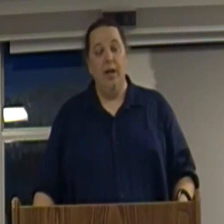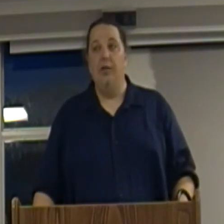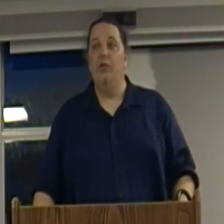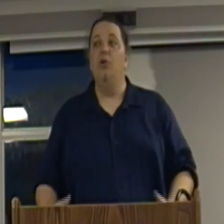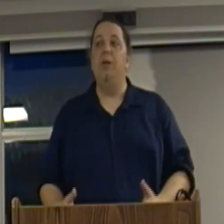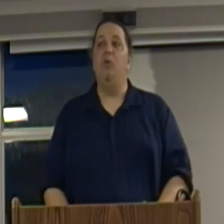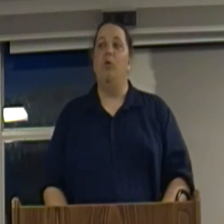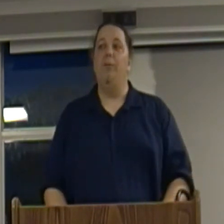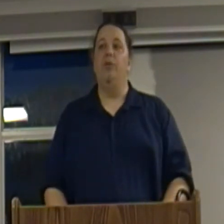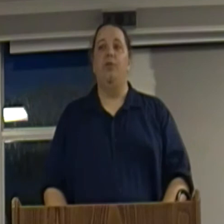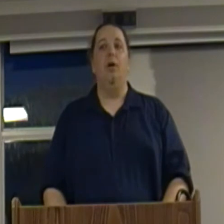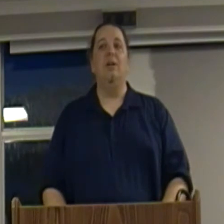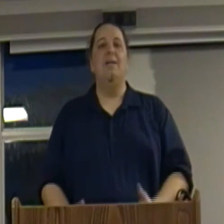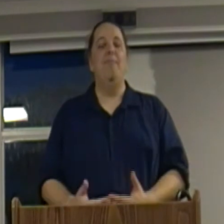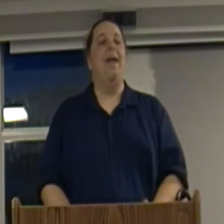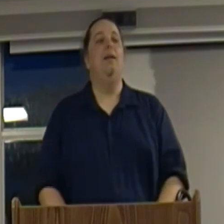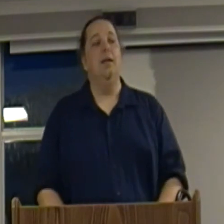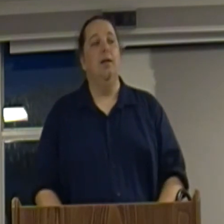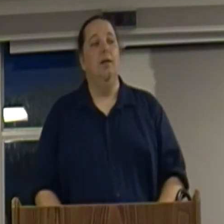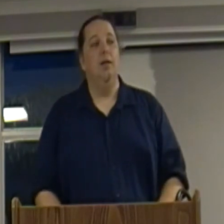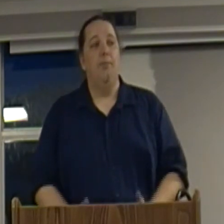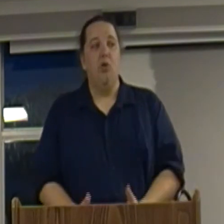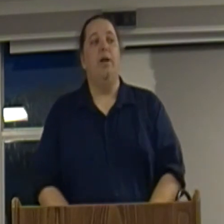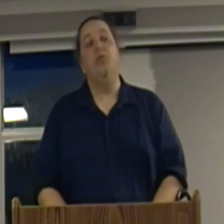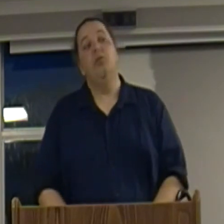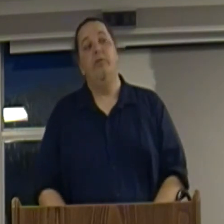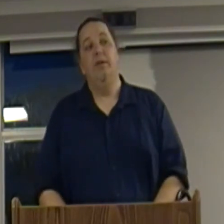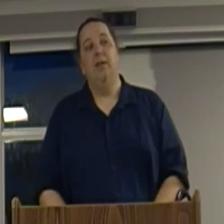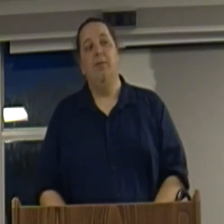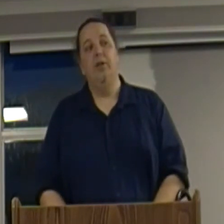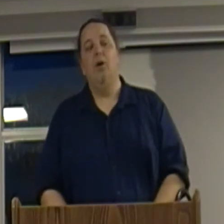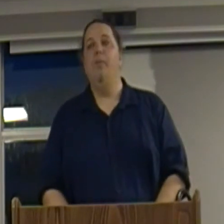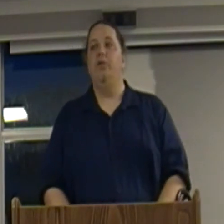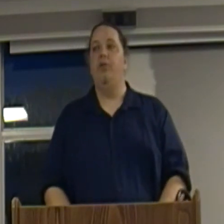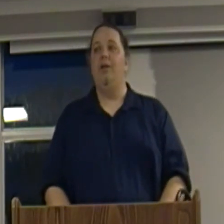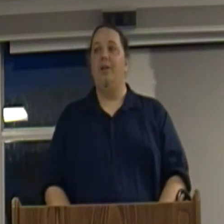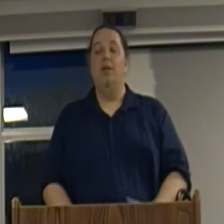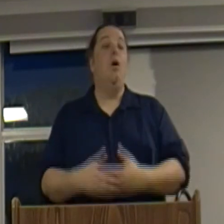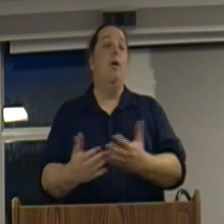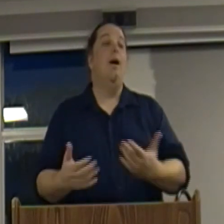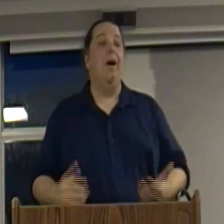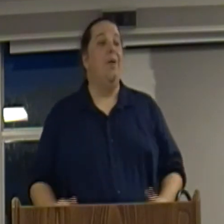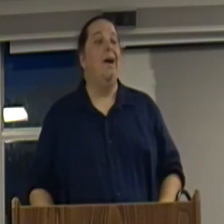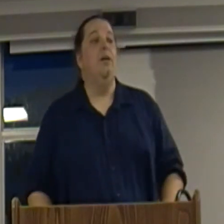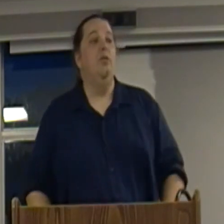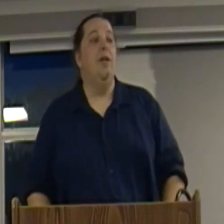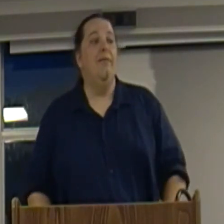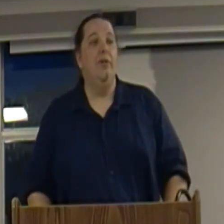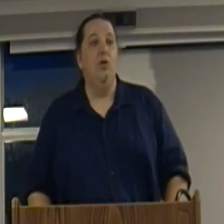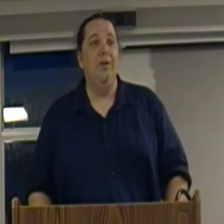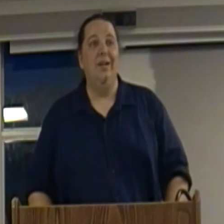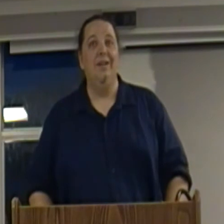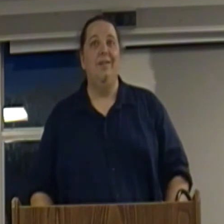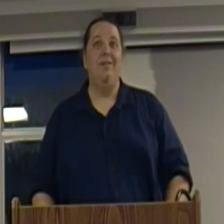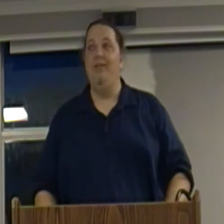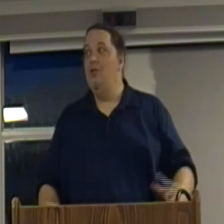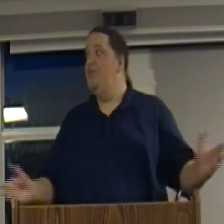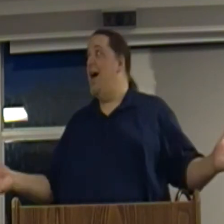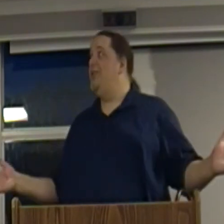And so, those people were able to start commanding a price for their labor. They were able to say, say, no, I'm not going to do that for you, because you've got